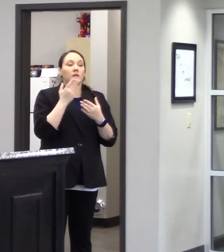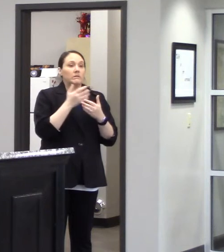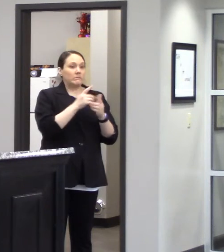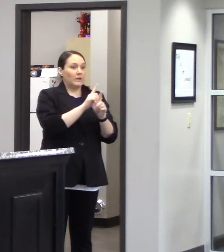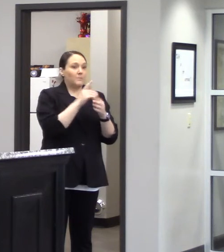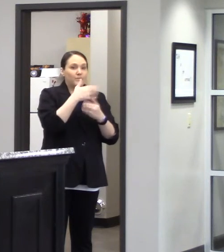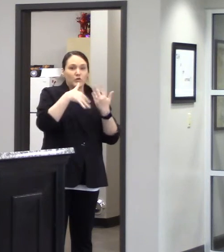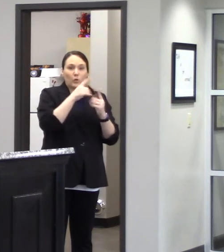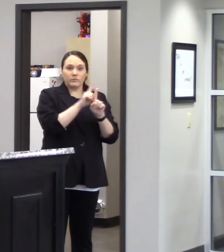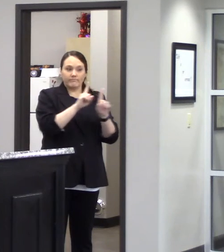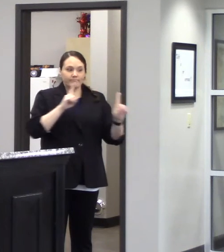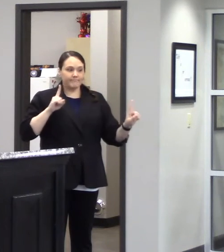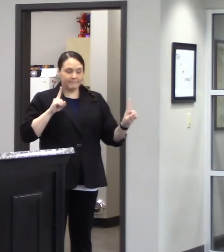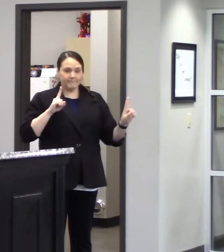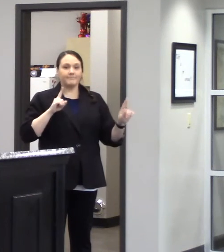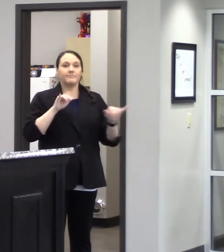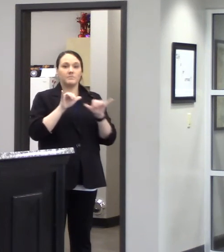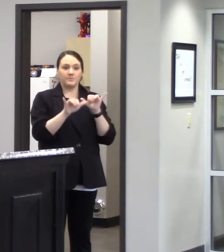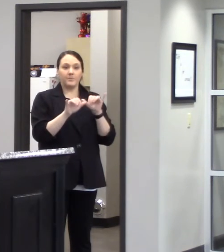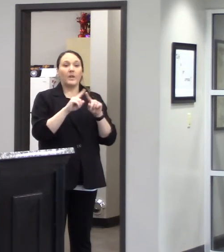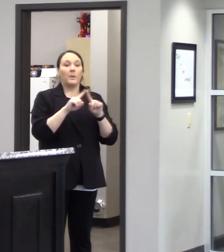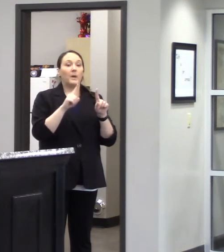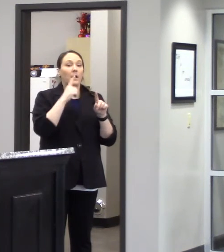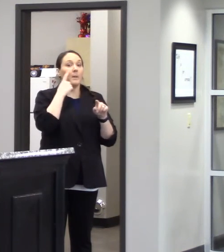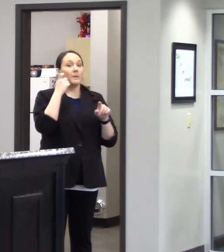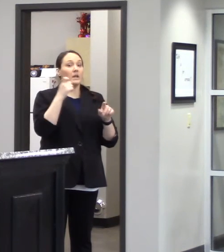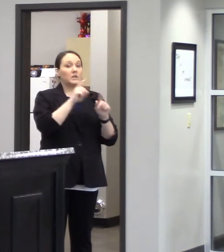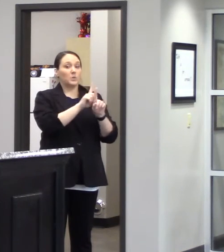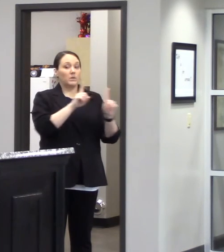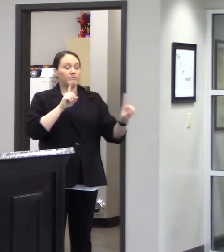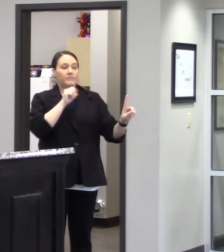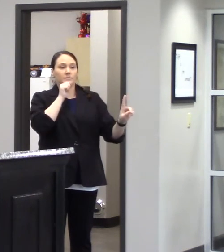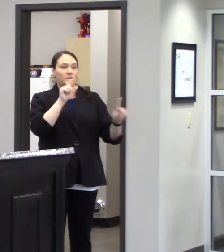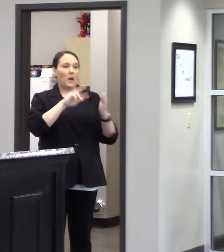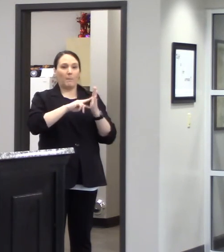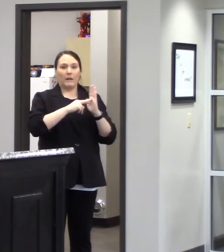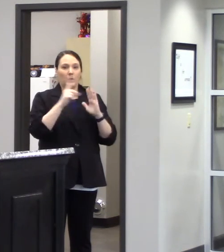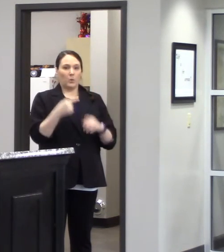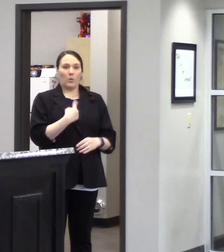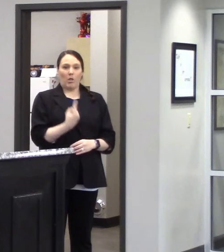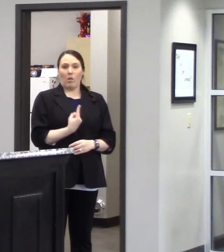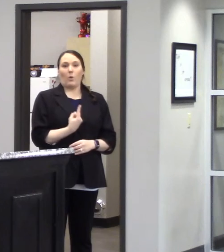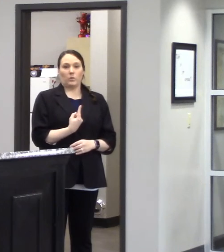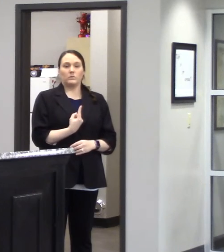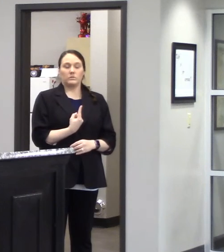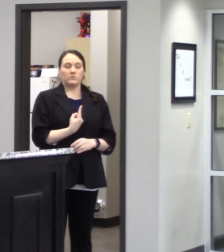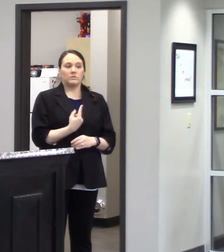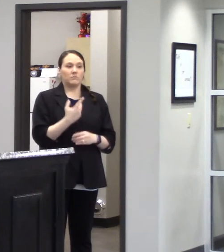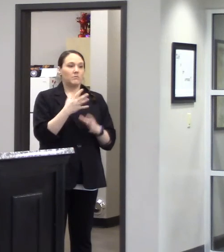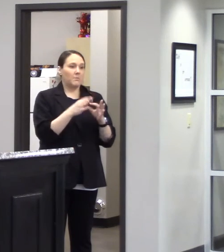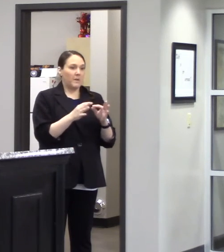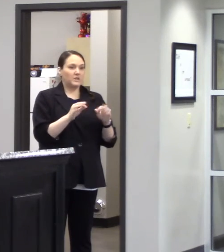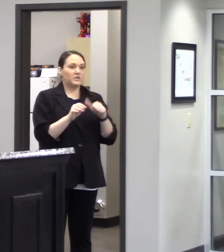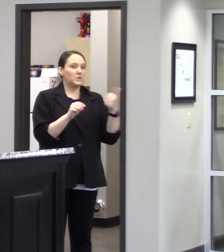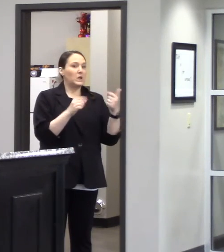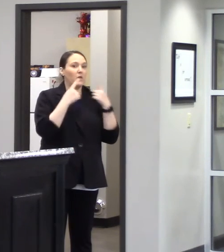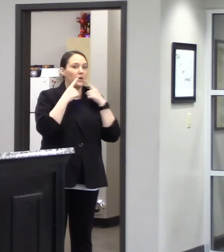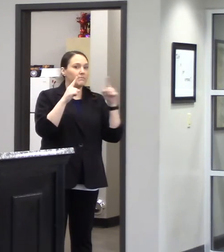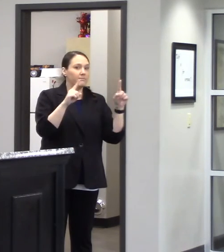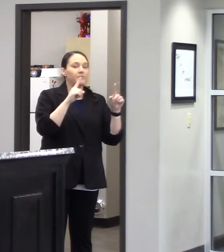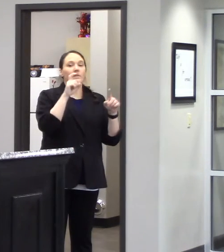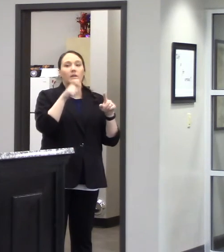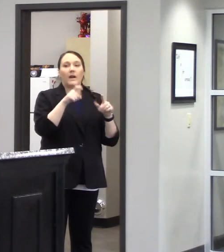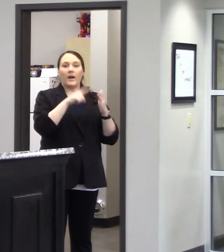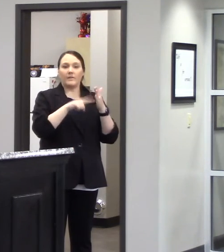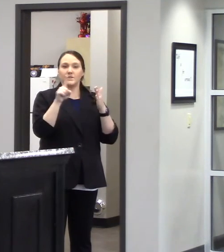your part stay apart but just because we're staying apart don't mean we're alone we need to as been mentioned in other press conferences need to keep a